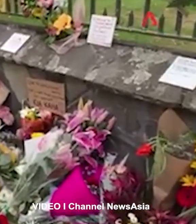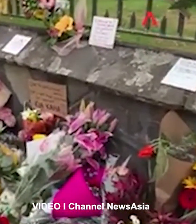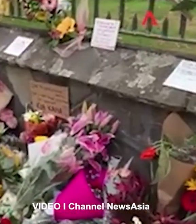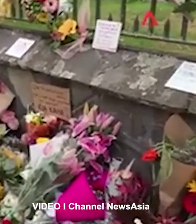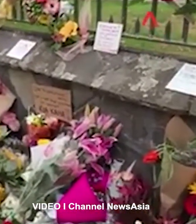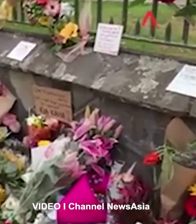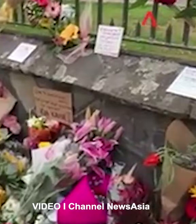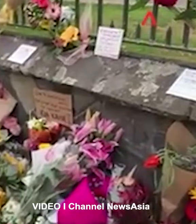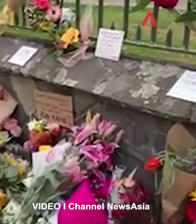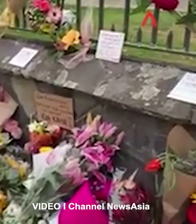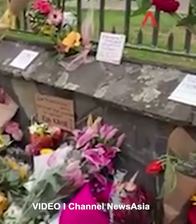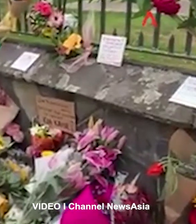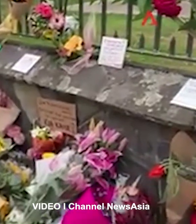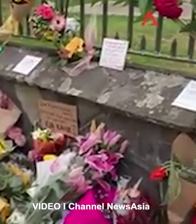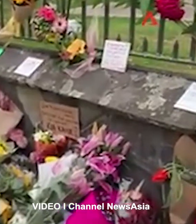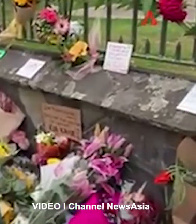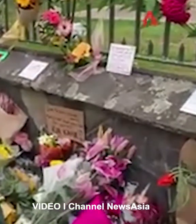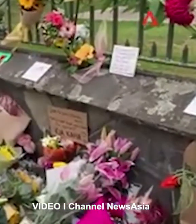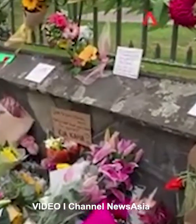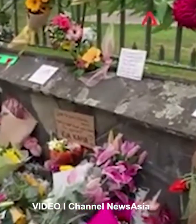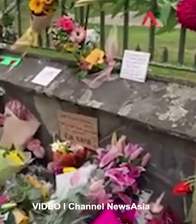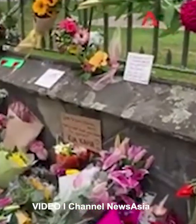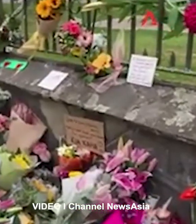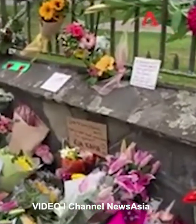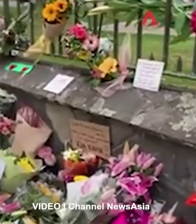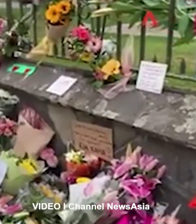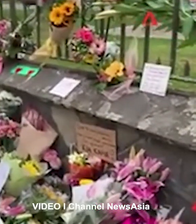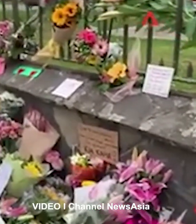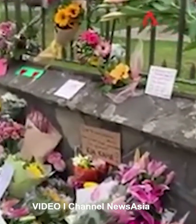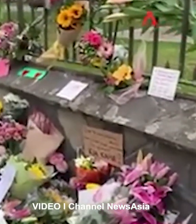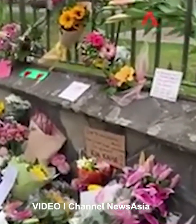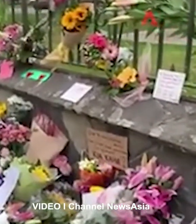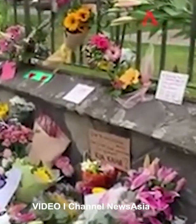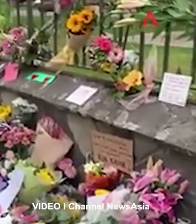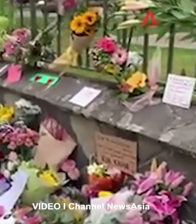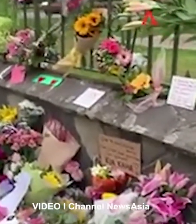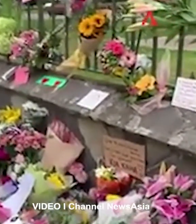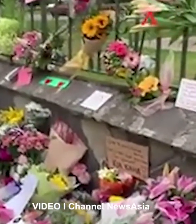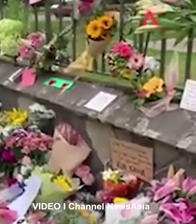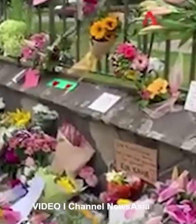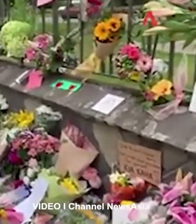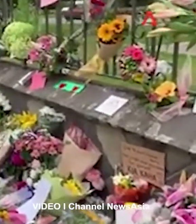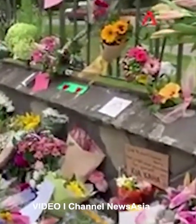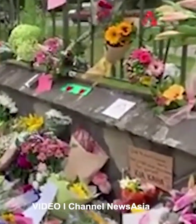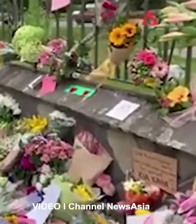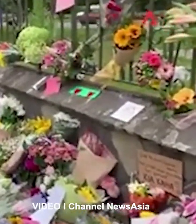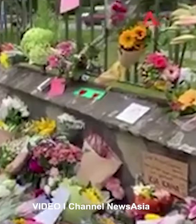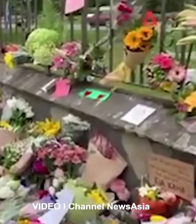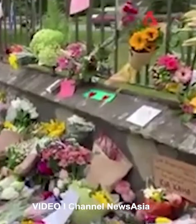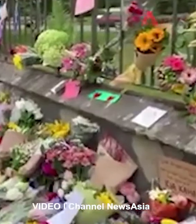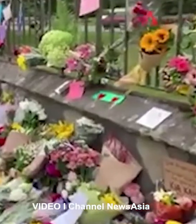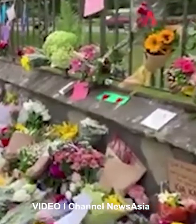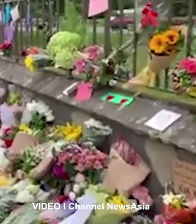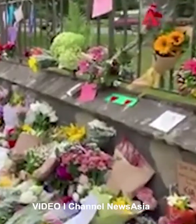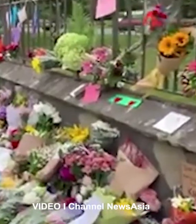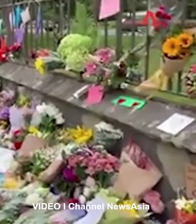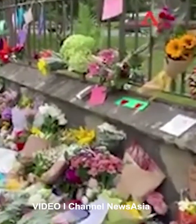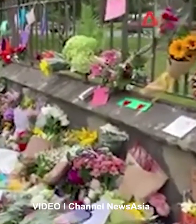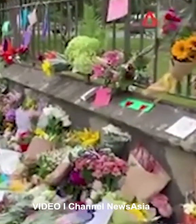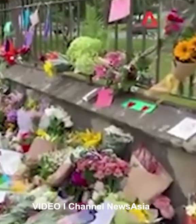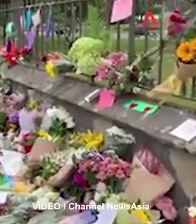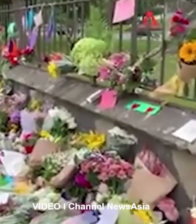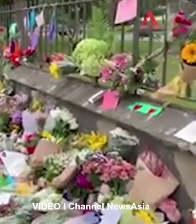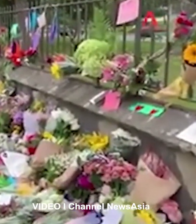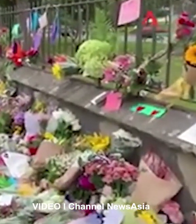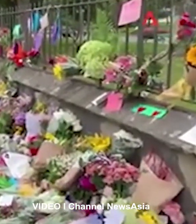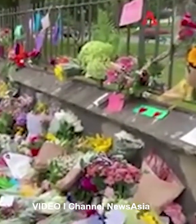surprised that Mark Zuckerberg himself has not expressed condolences? Tim Cook has, and he did express condolences immediately after a